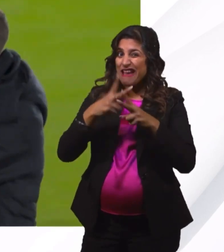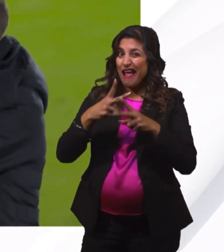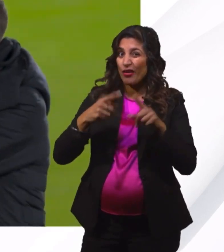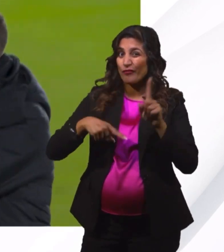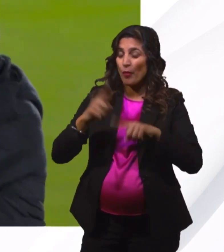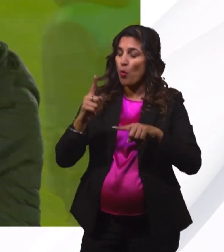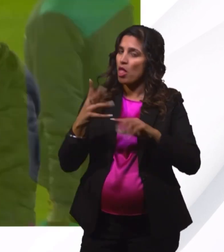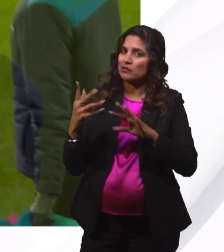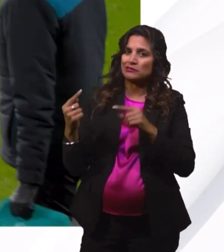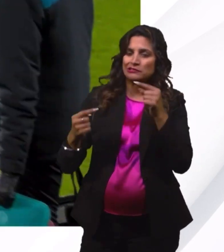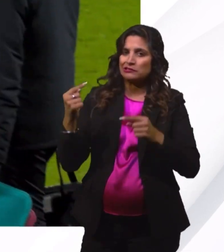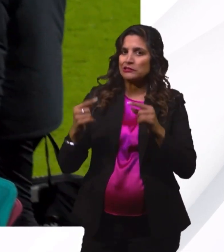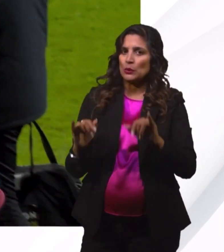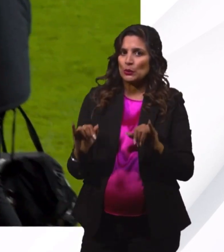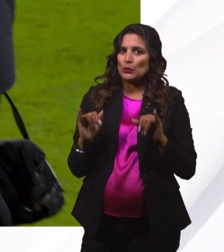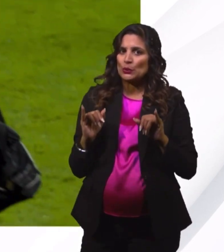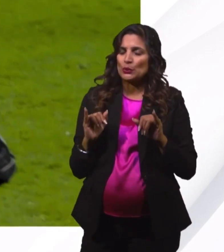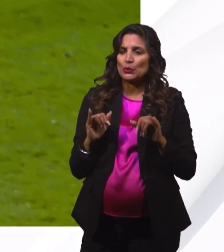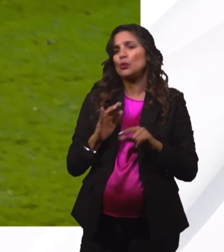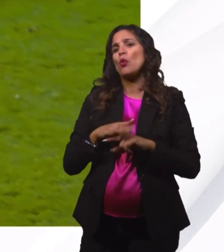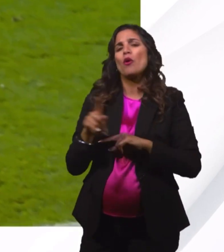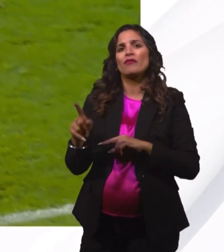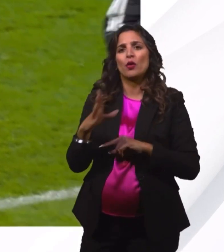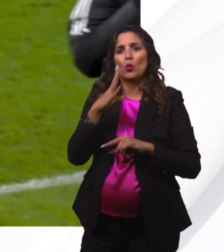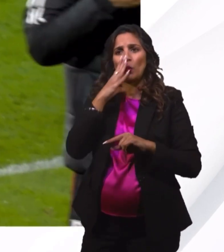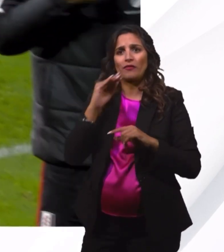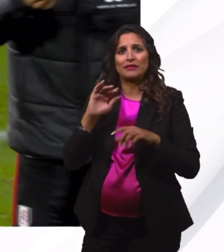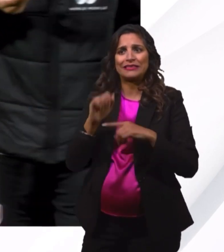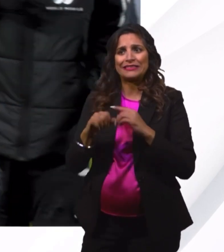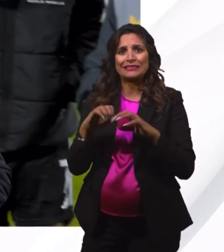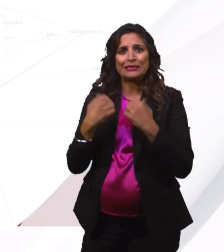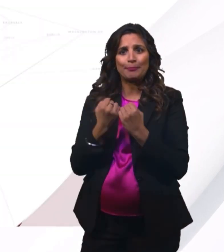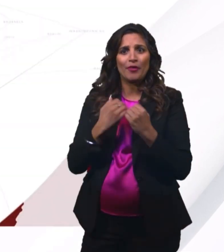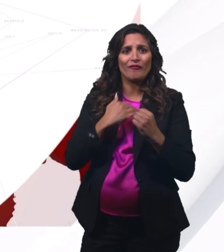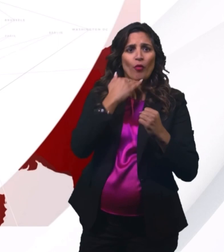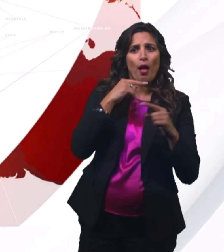livelihoods and reputations after their defeat at Fulham.